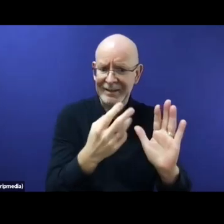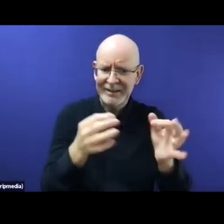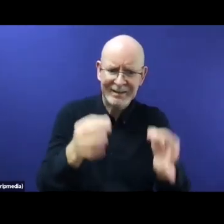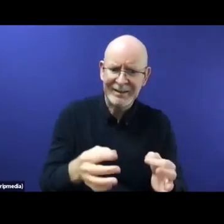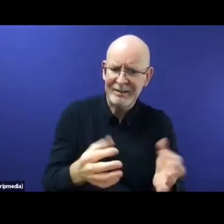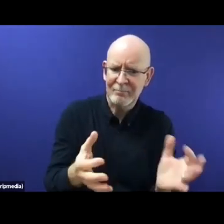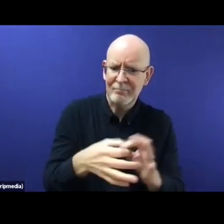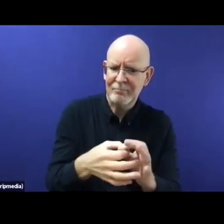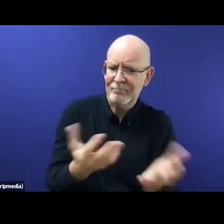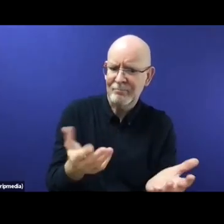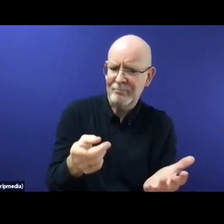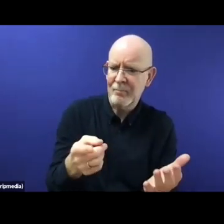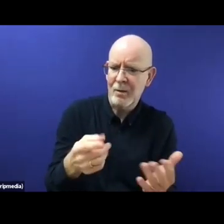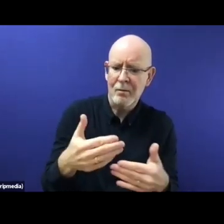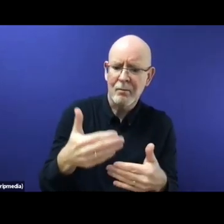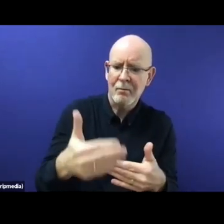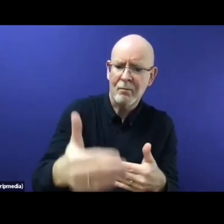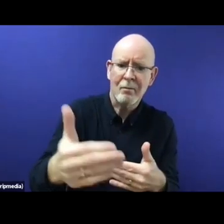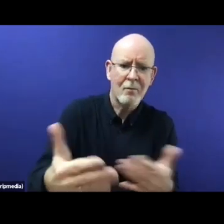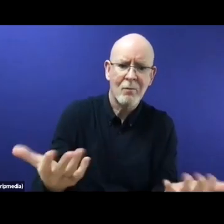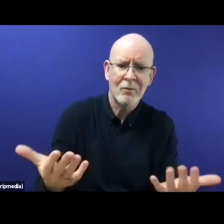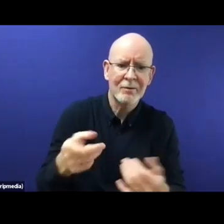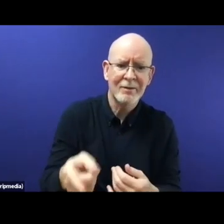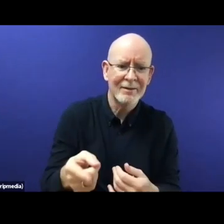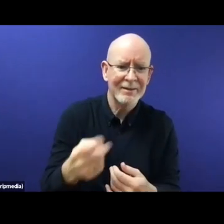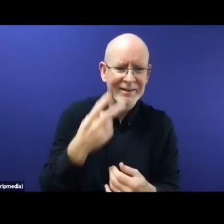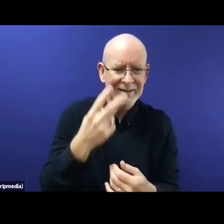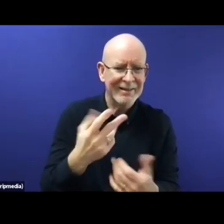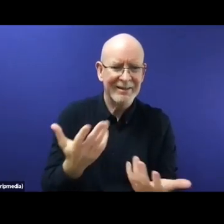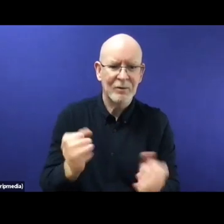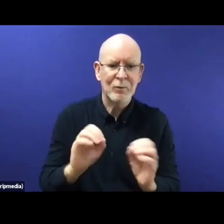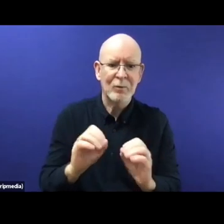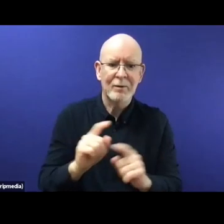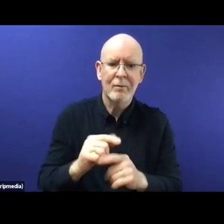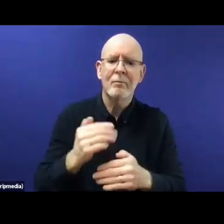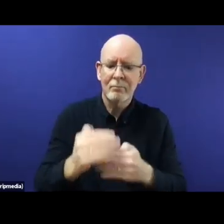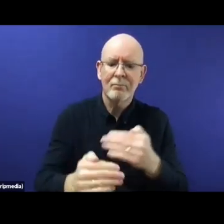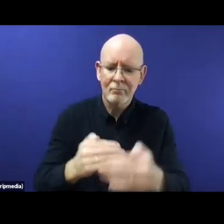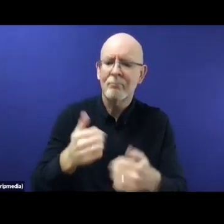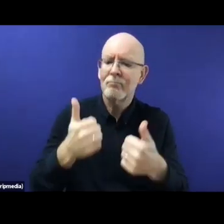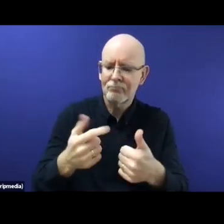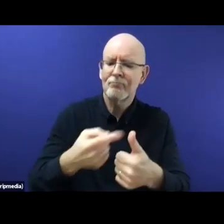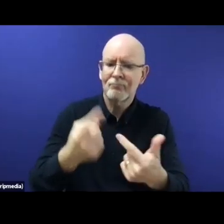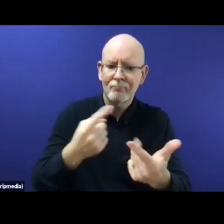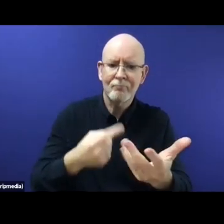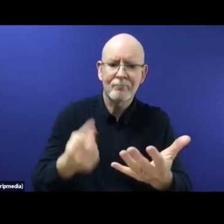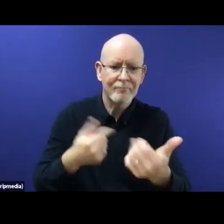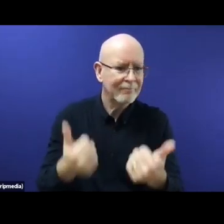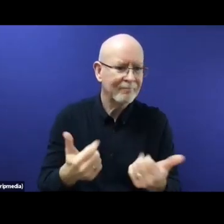in these quasi-decisions to be made in the pre-entry screening. Finally, it is quite